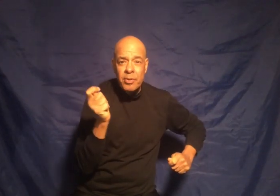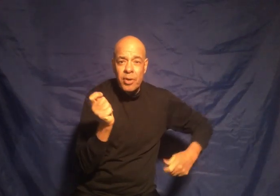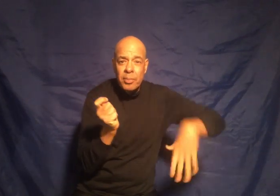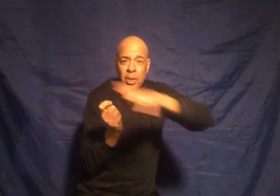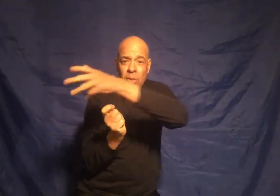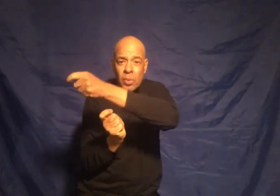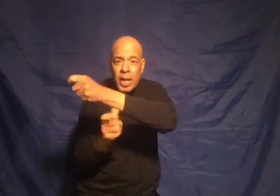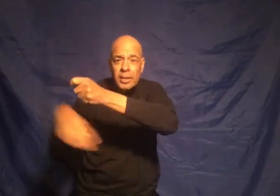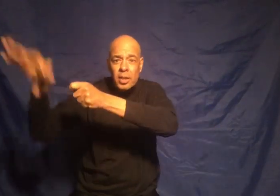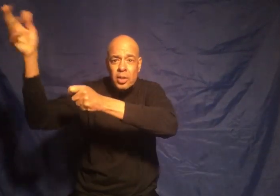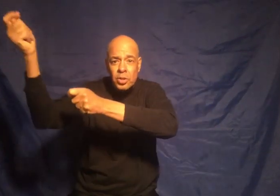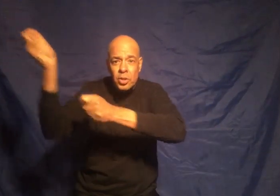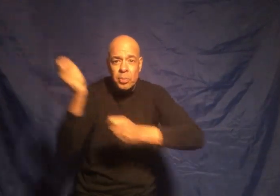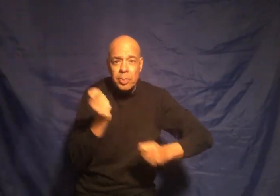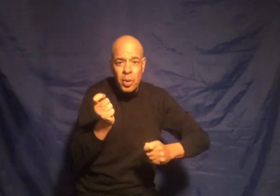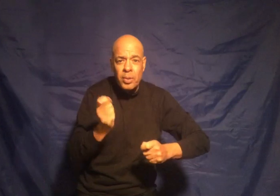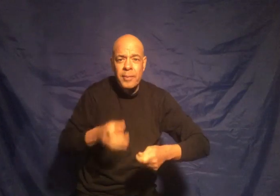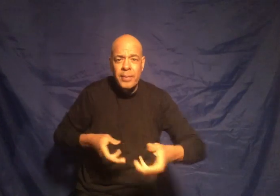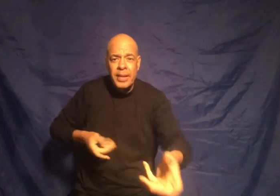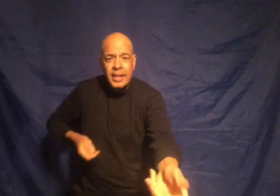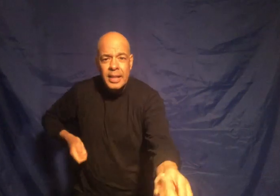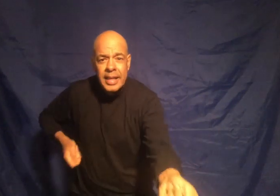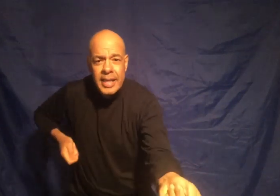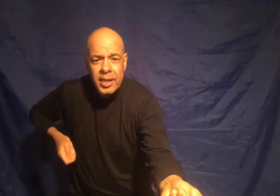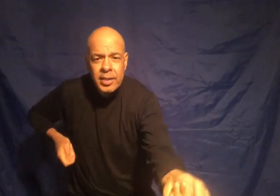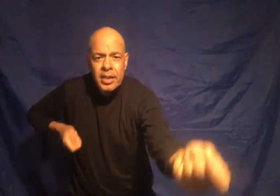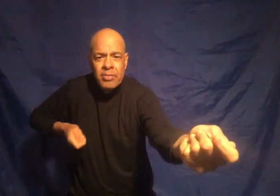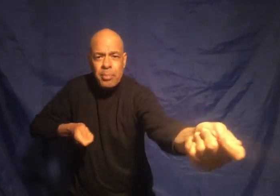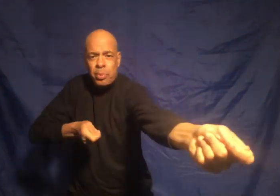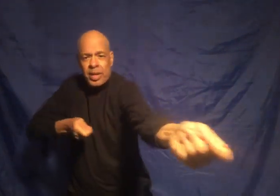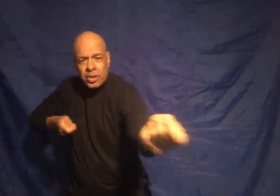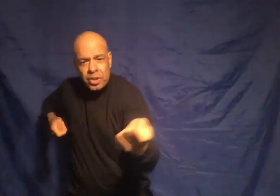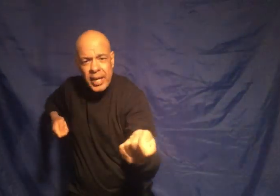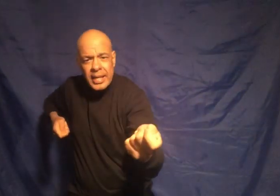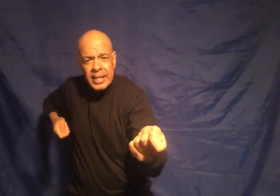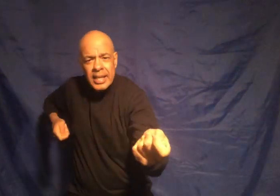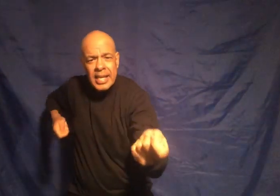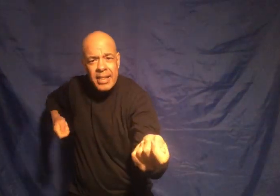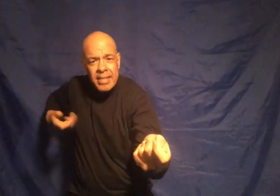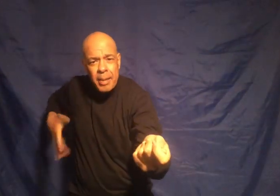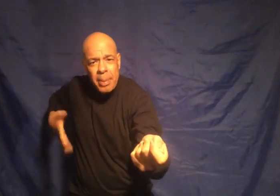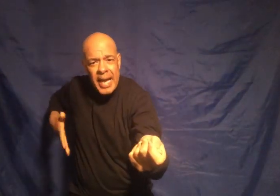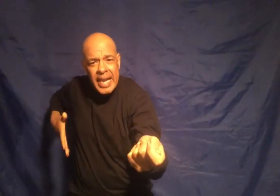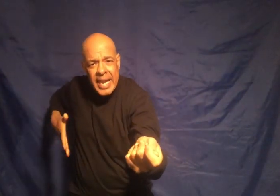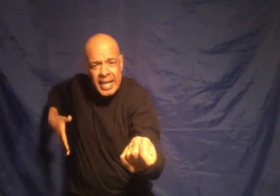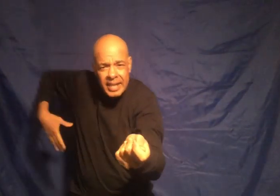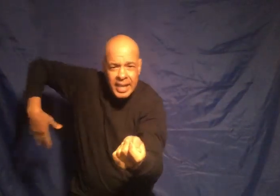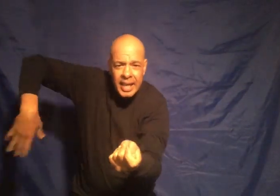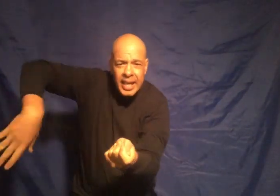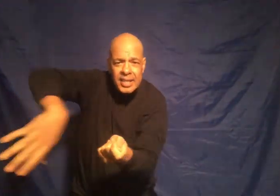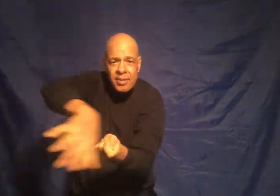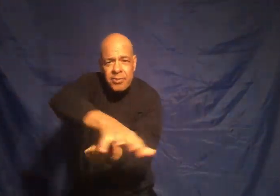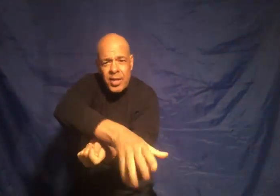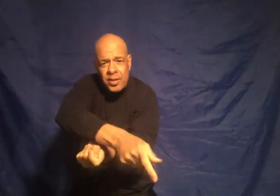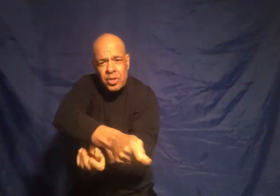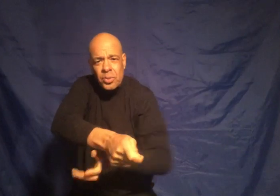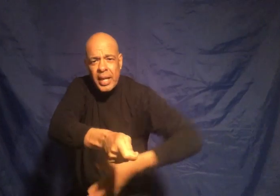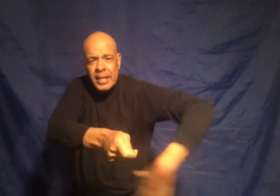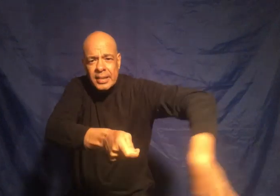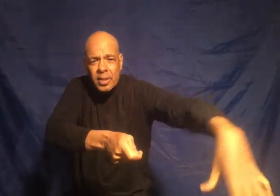from one two pull here if I'm pulling straight the back hand is the farthest away so